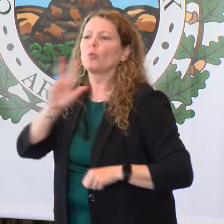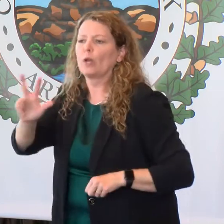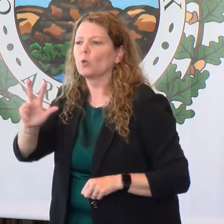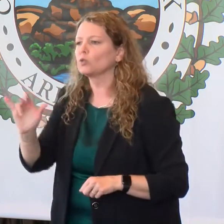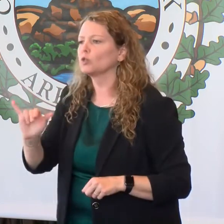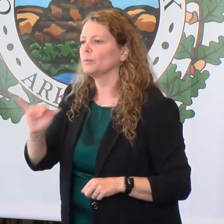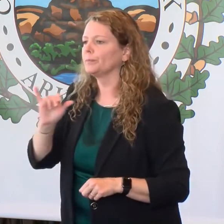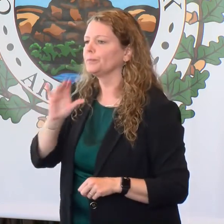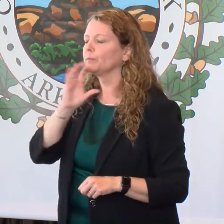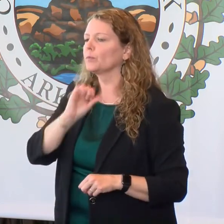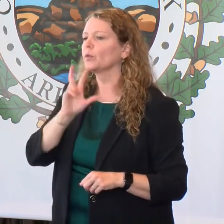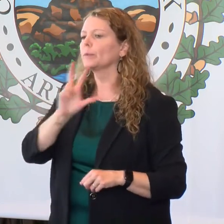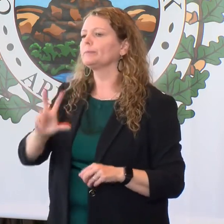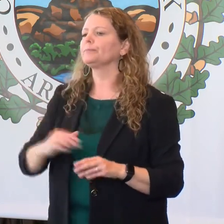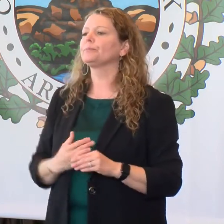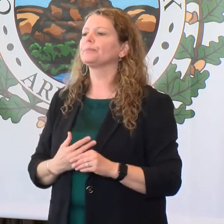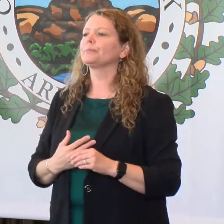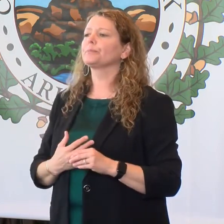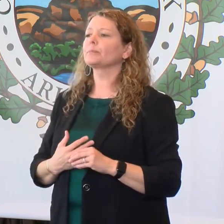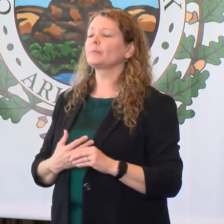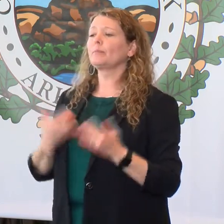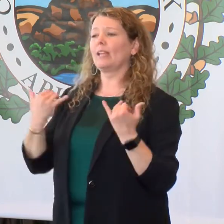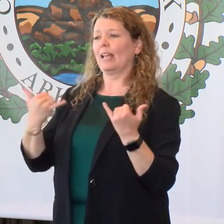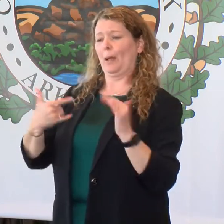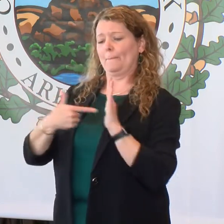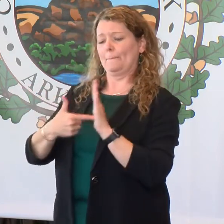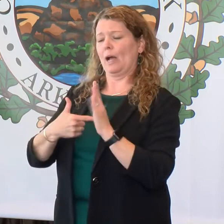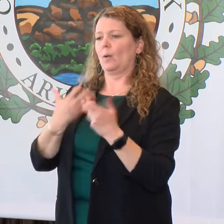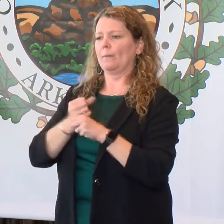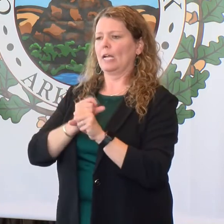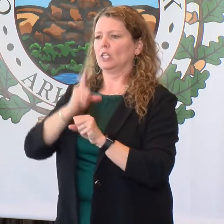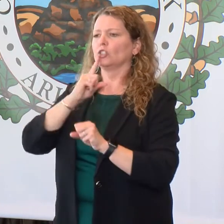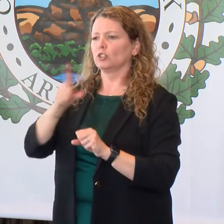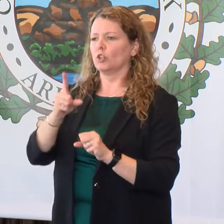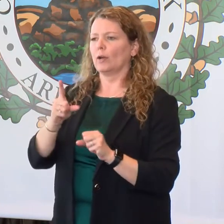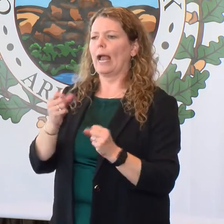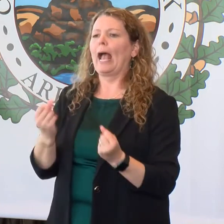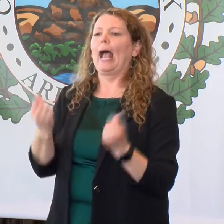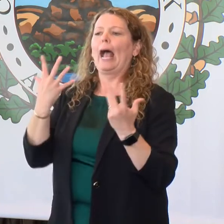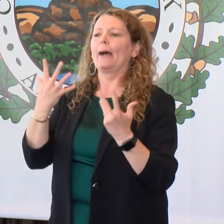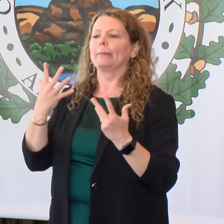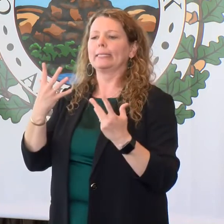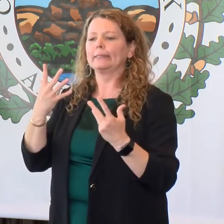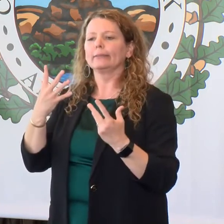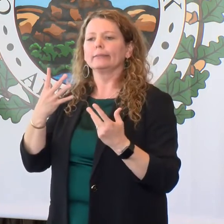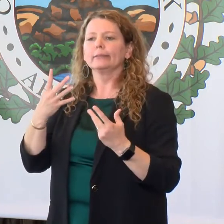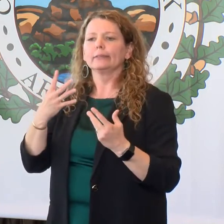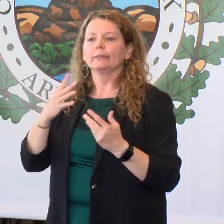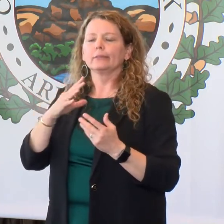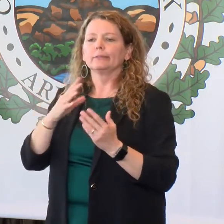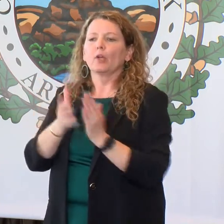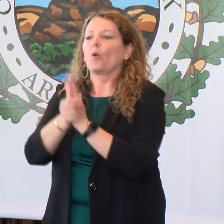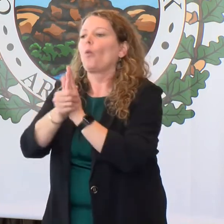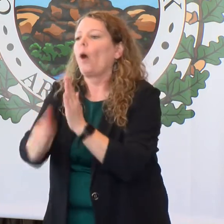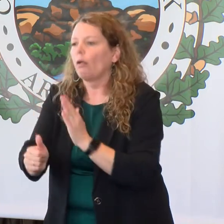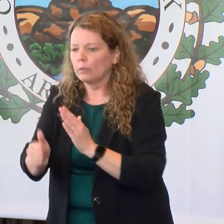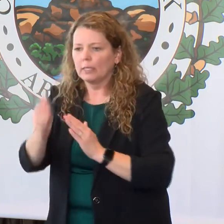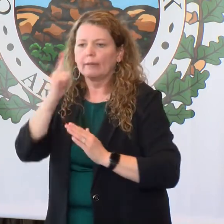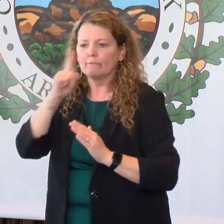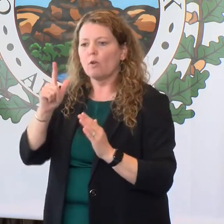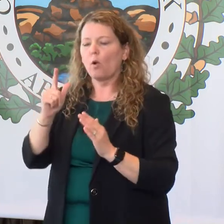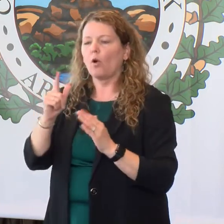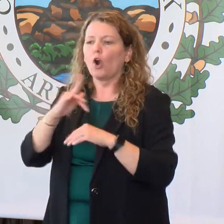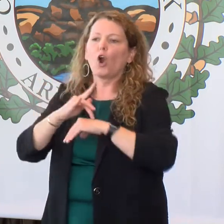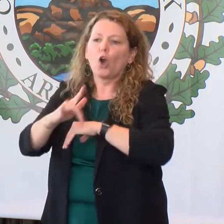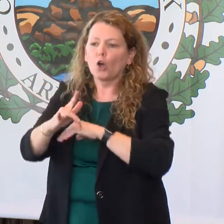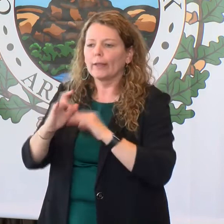The other thing that this model tries to do is grow the number of slots. The number of high-quality early childhood slots,